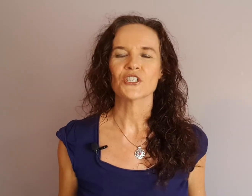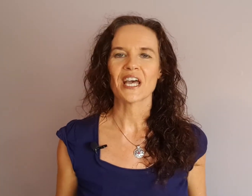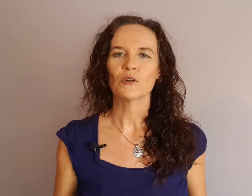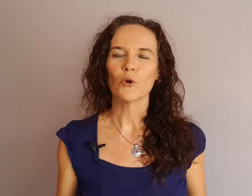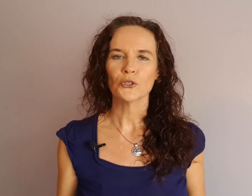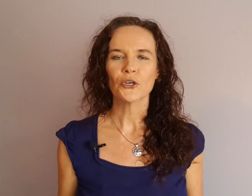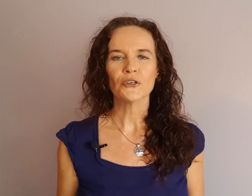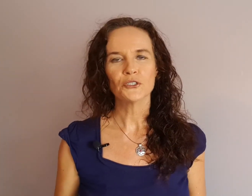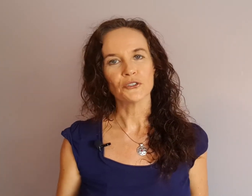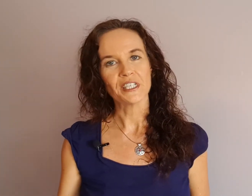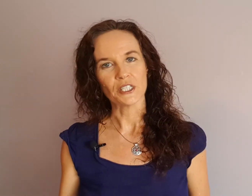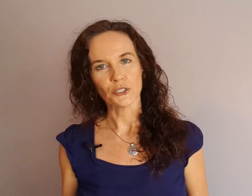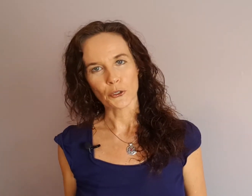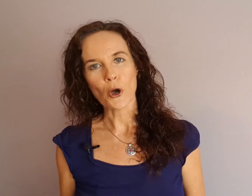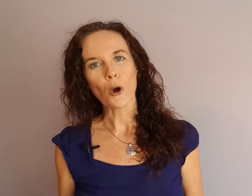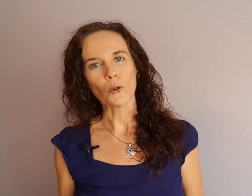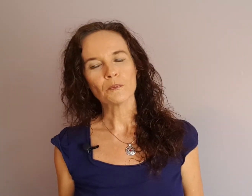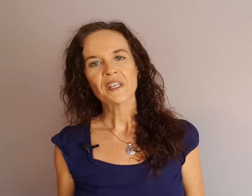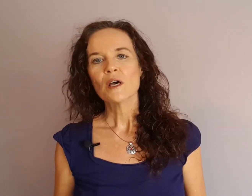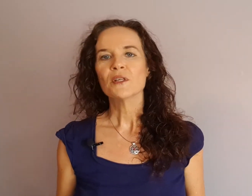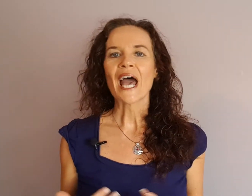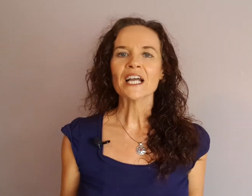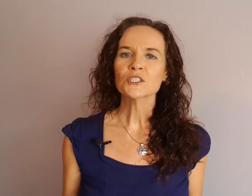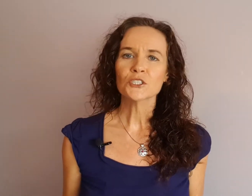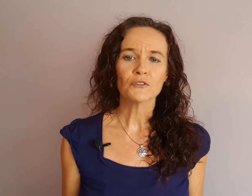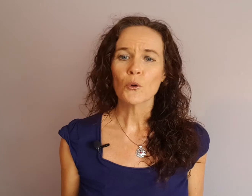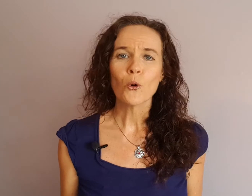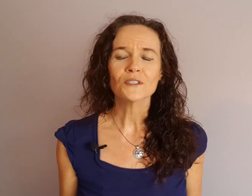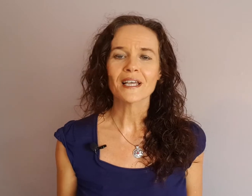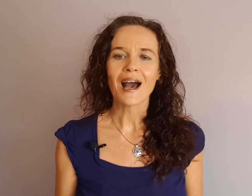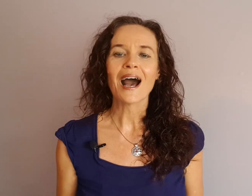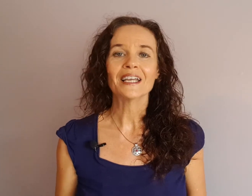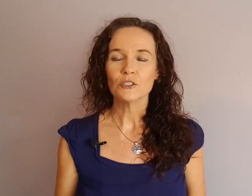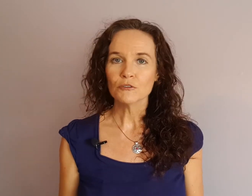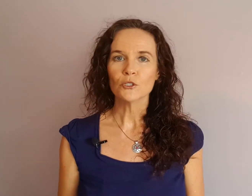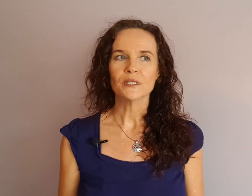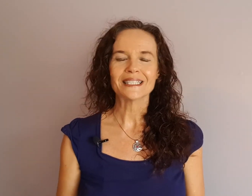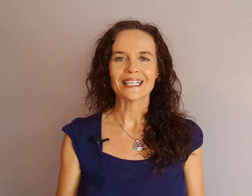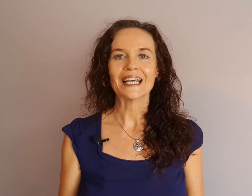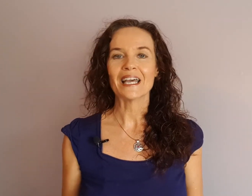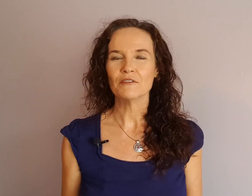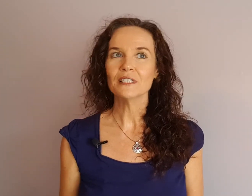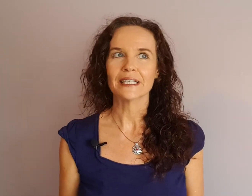down and what you're going to do to get to your goal. The actions of course are influenced and heavily